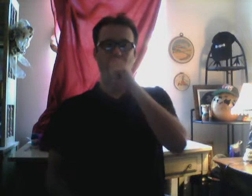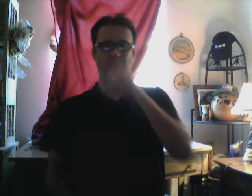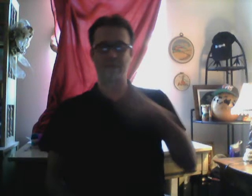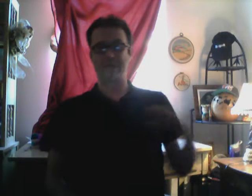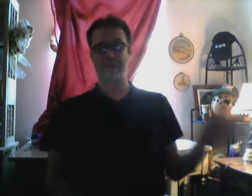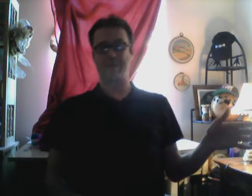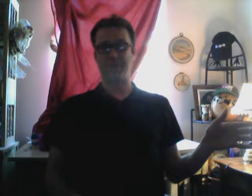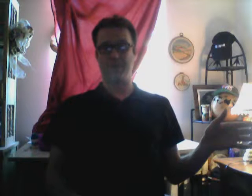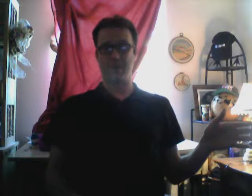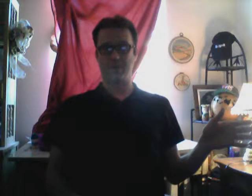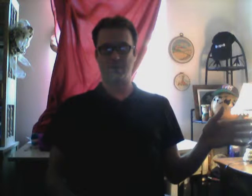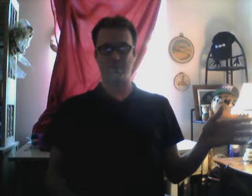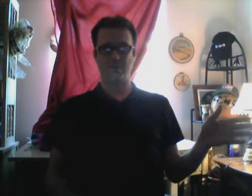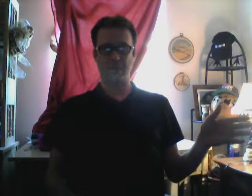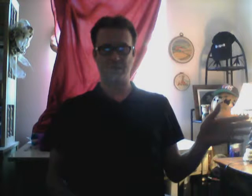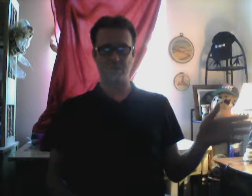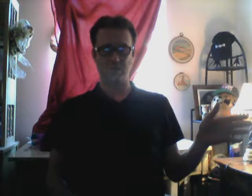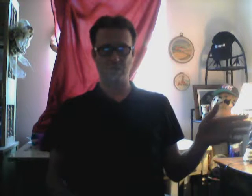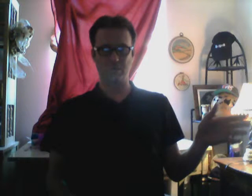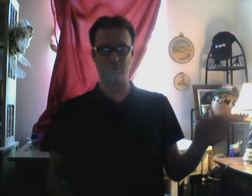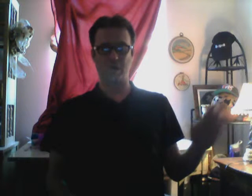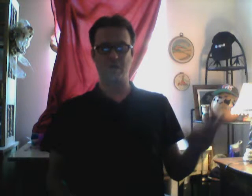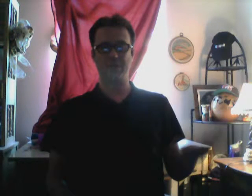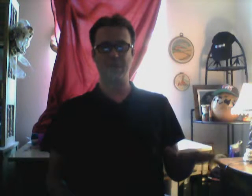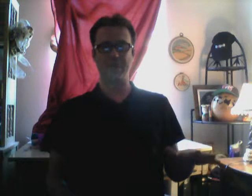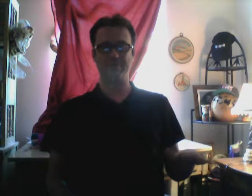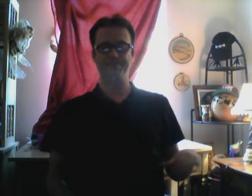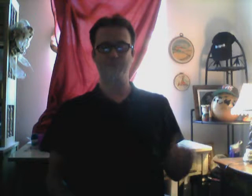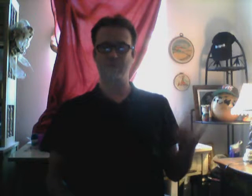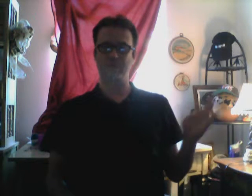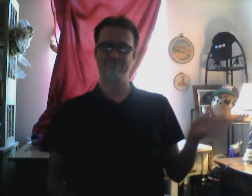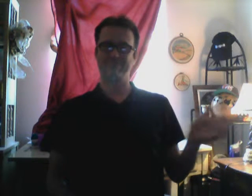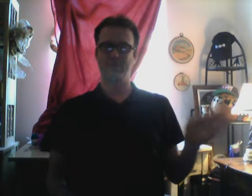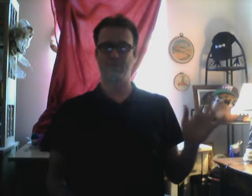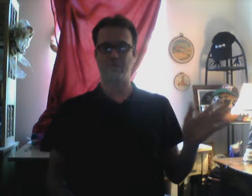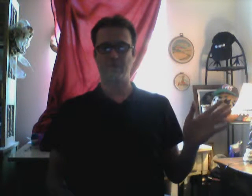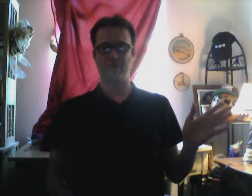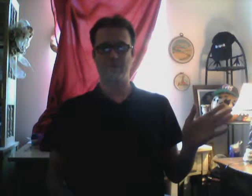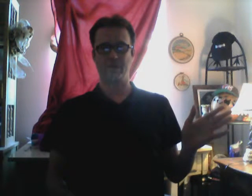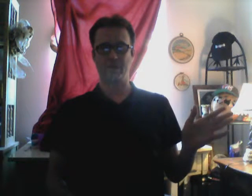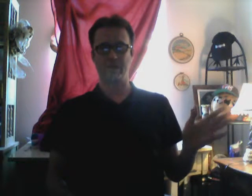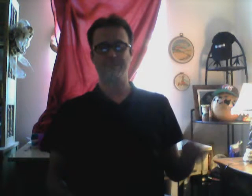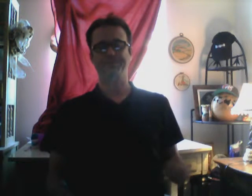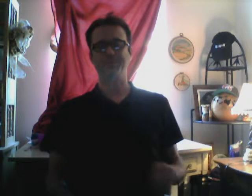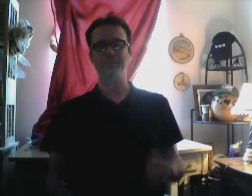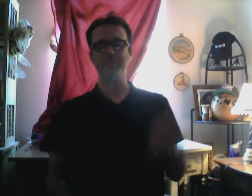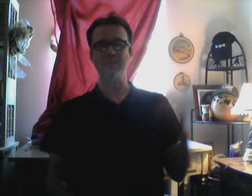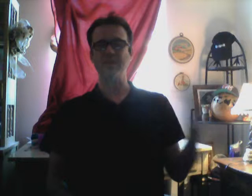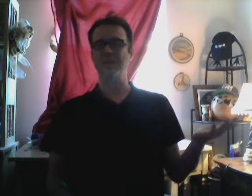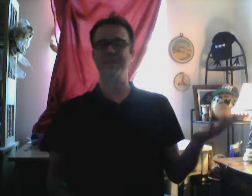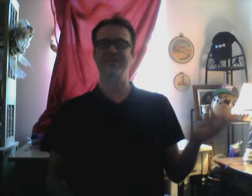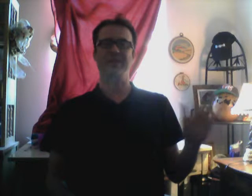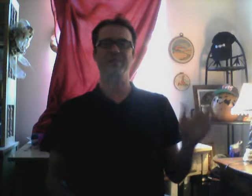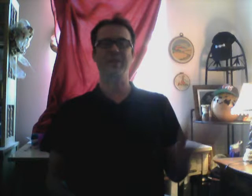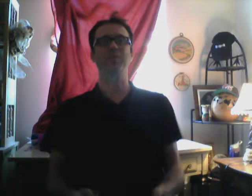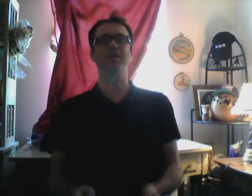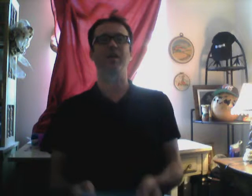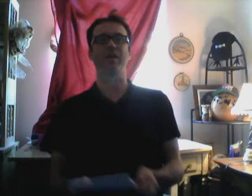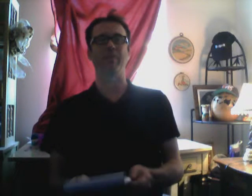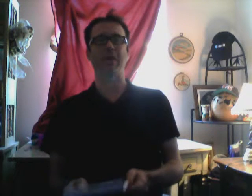Because I got to play by their Dungeon Master rules trying to escape. So far, I'm not very good at it. I mean, yeah. But I mean, we're talking about